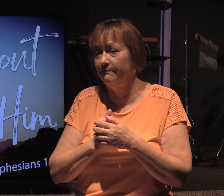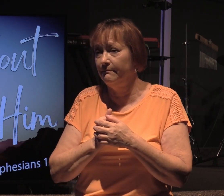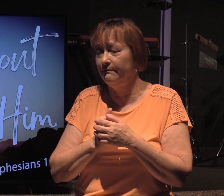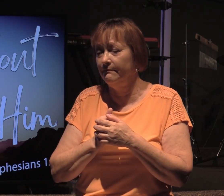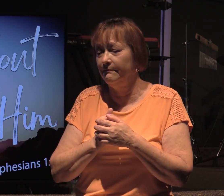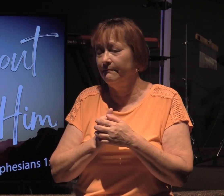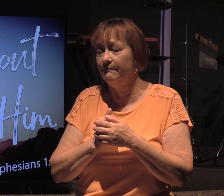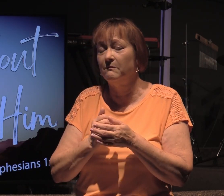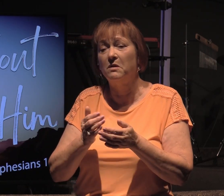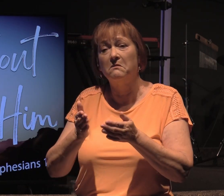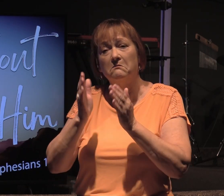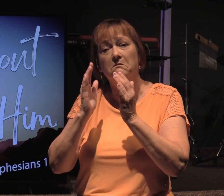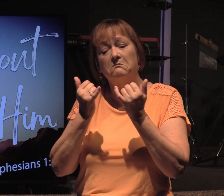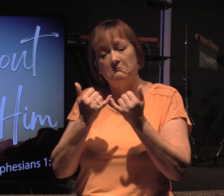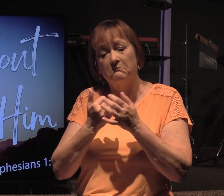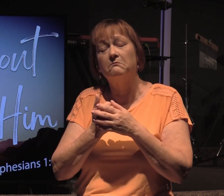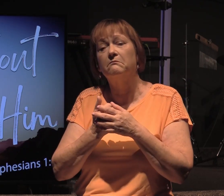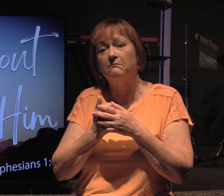Listen to this.